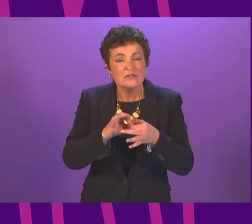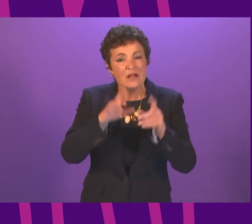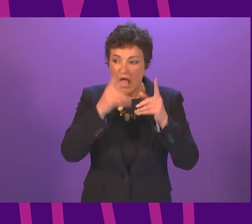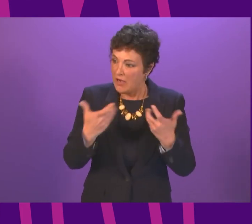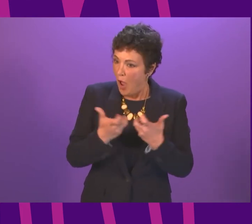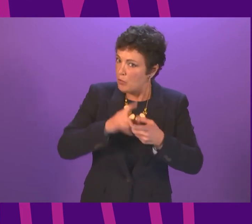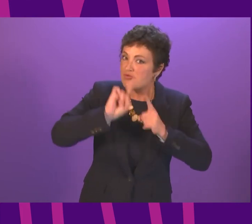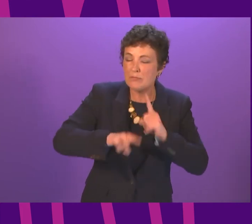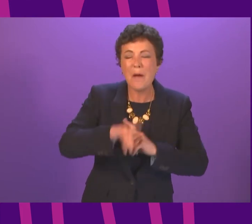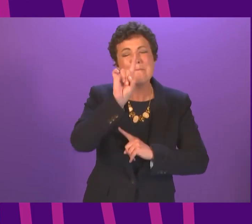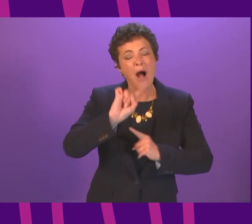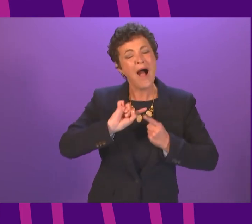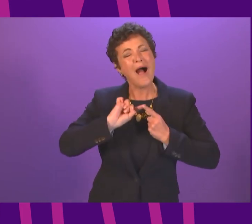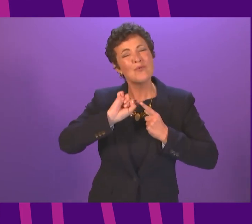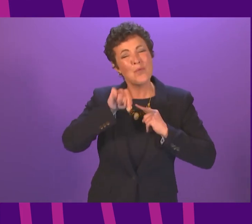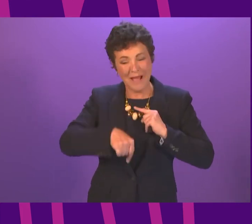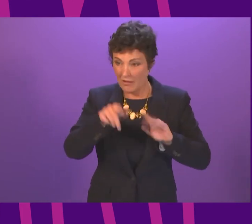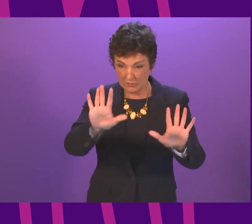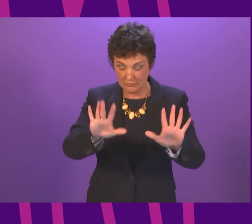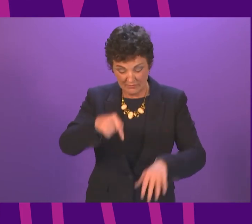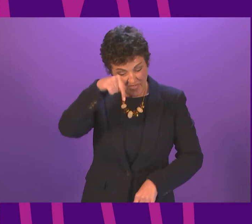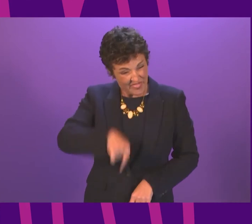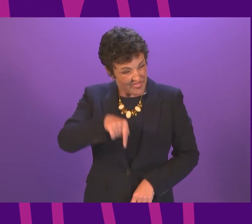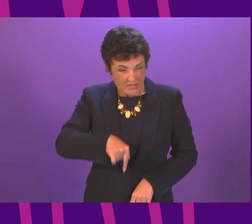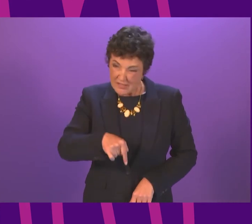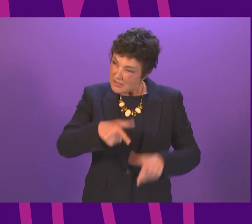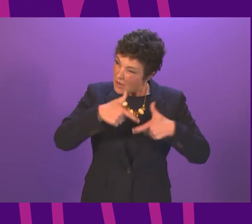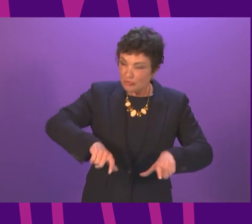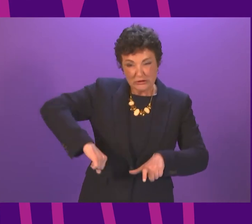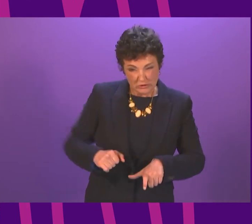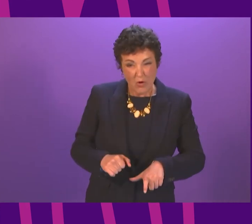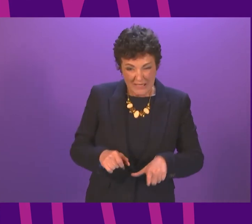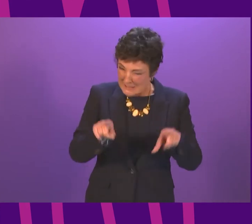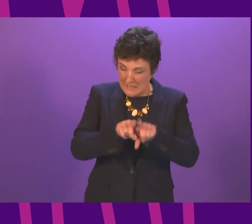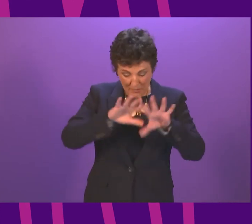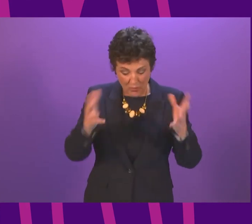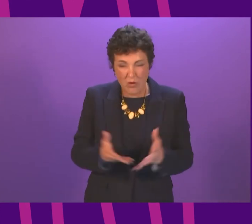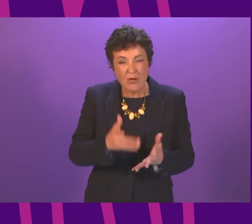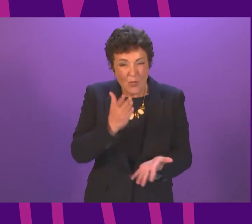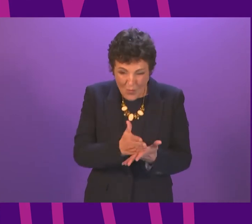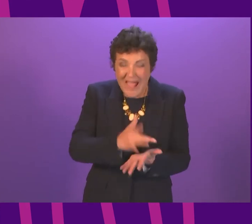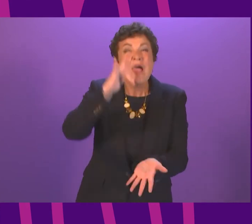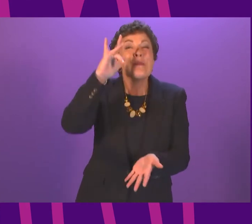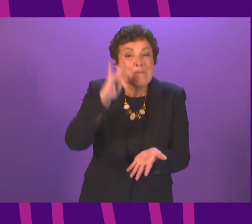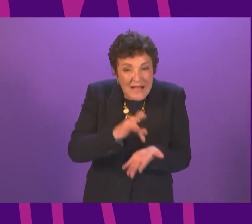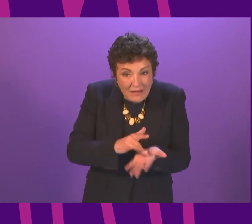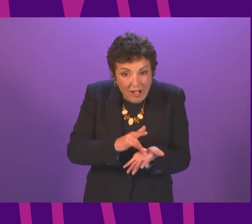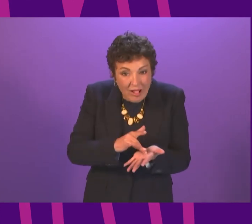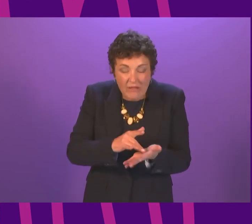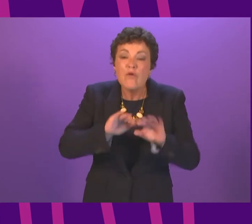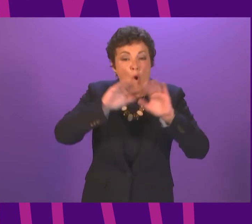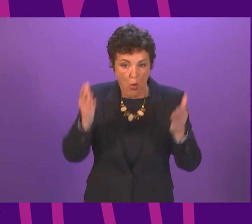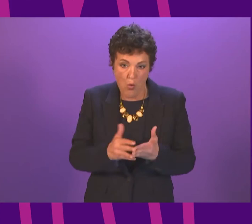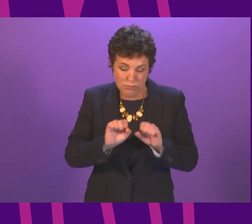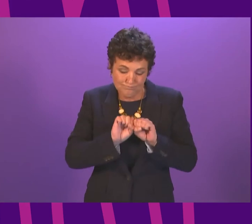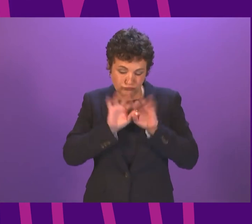point here, Presiding Officer. This country, like much of the world right now, is in the grip of a global pandemic. It has taken too many lives